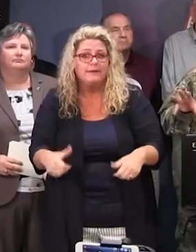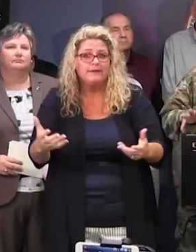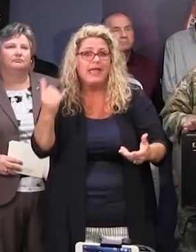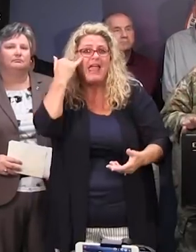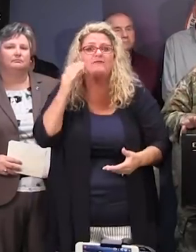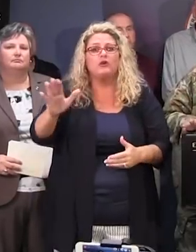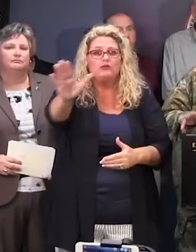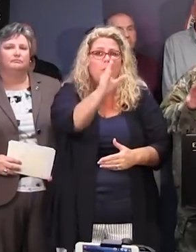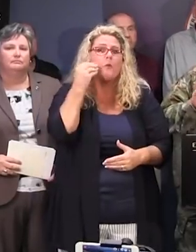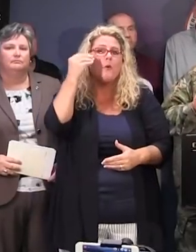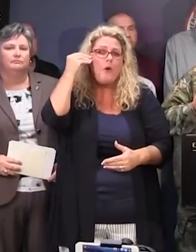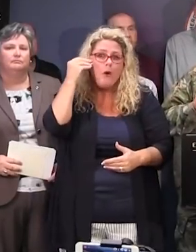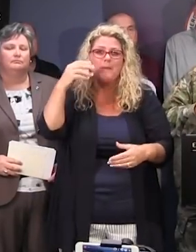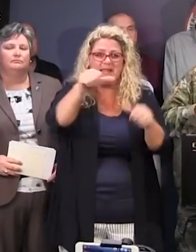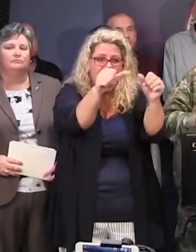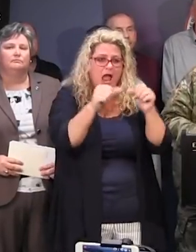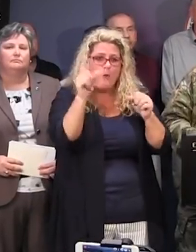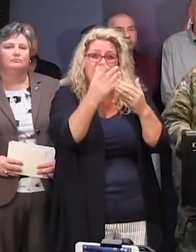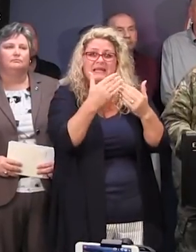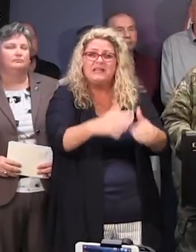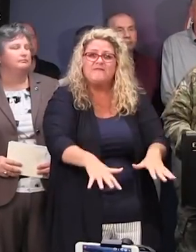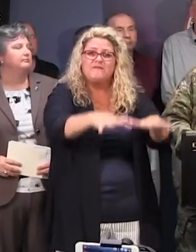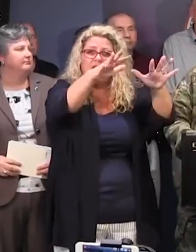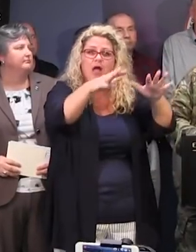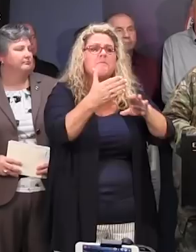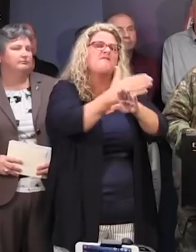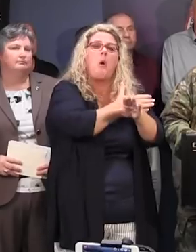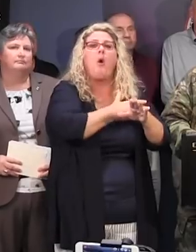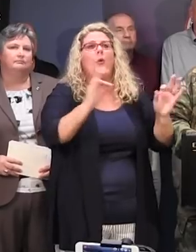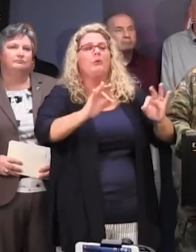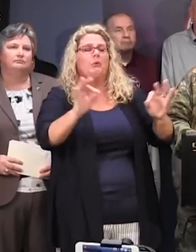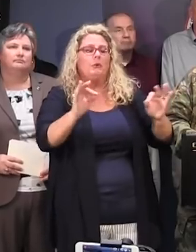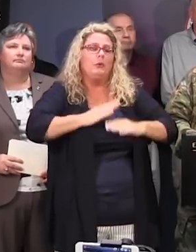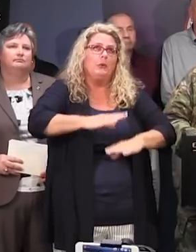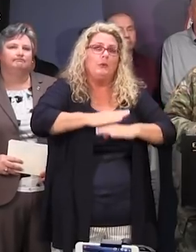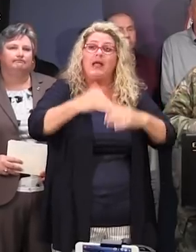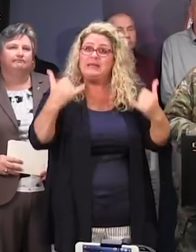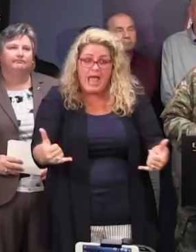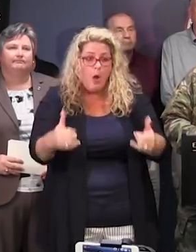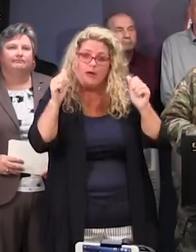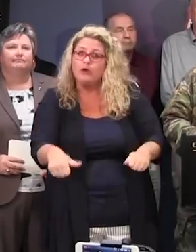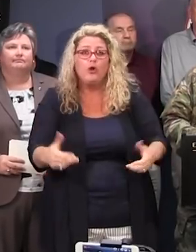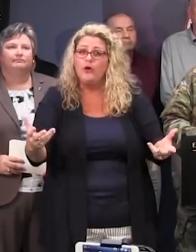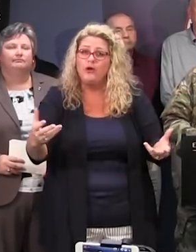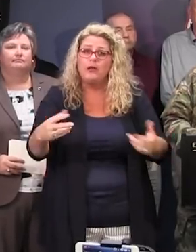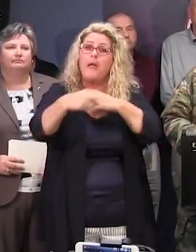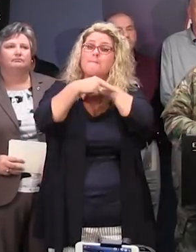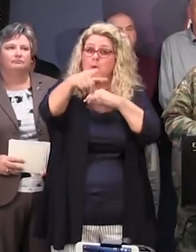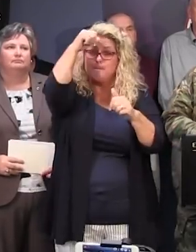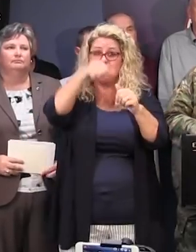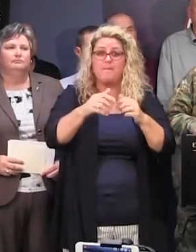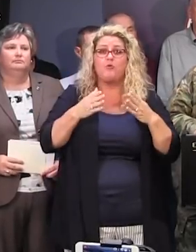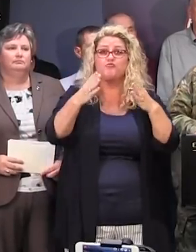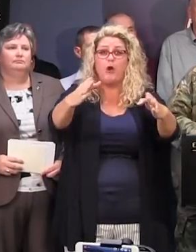you need to move out. When we start blocking off roads, you don't need to go around those blockades. And where we had problems last time